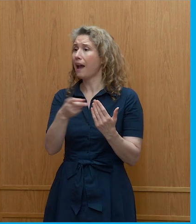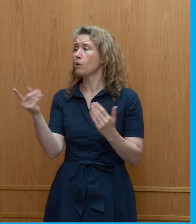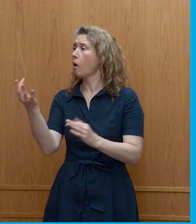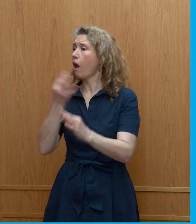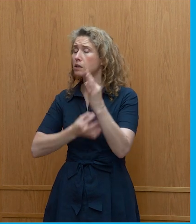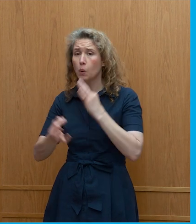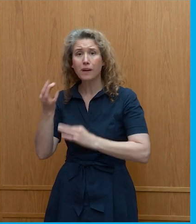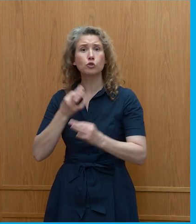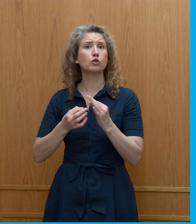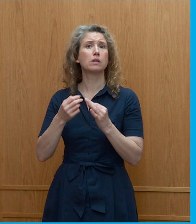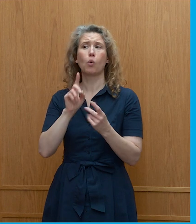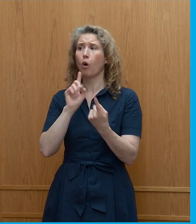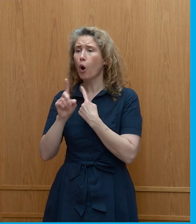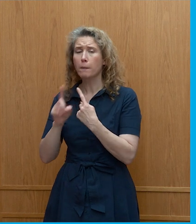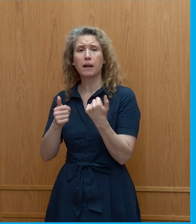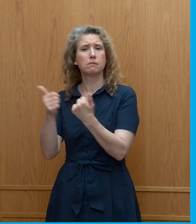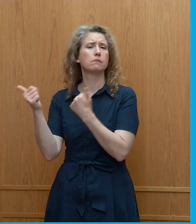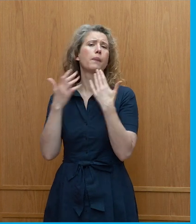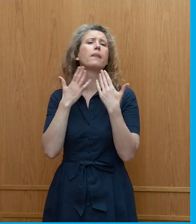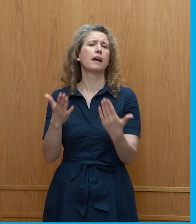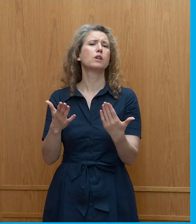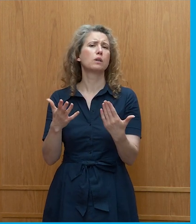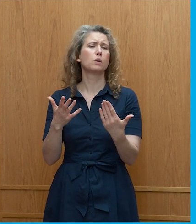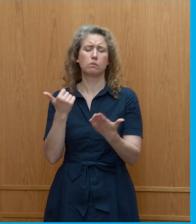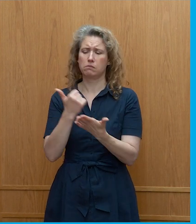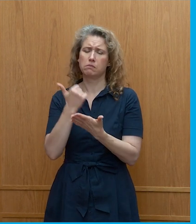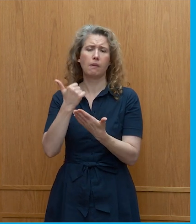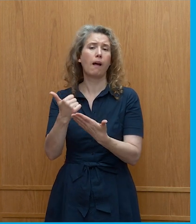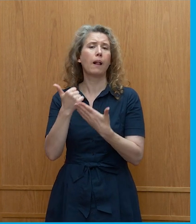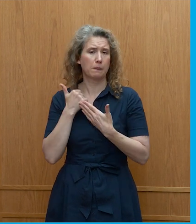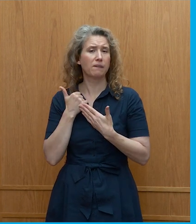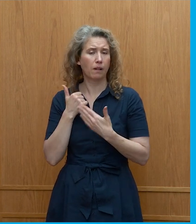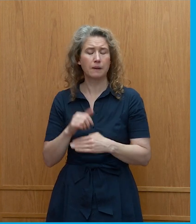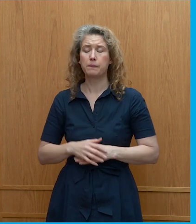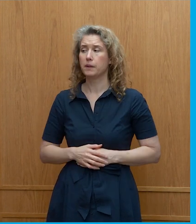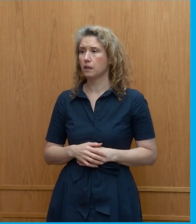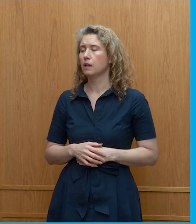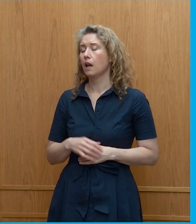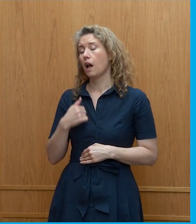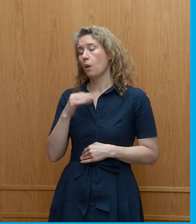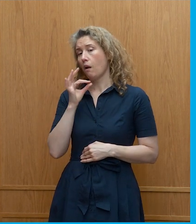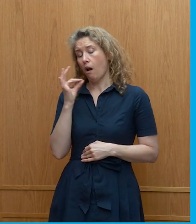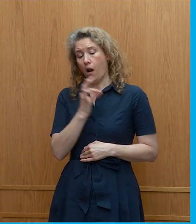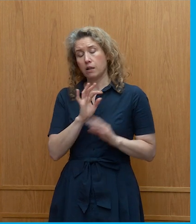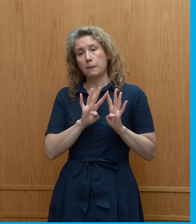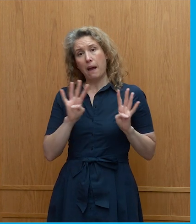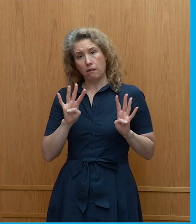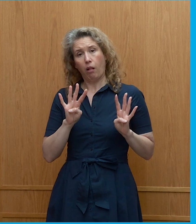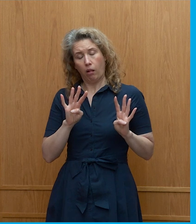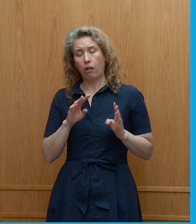made made a number of comments really really excellent and helpful um i'm now just going to allow our panelists